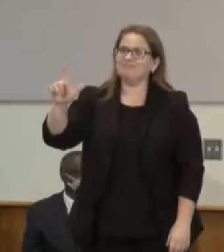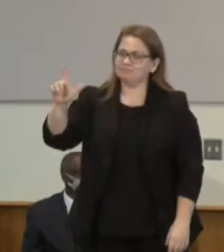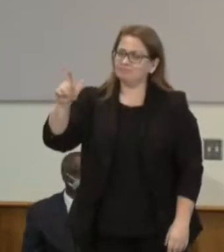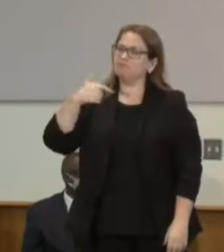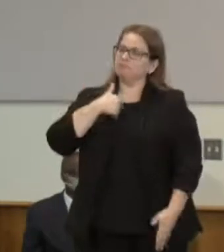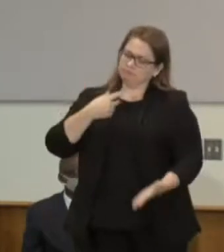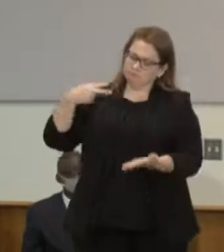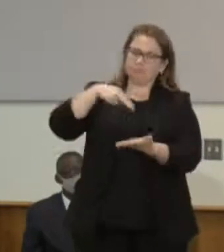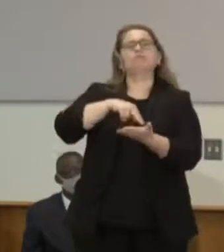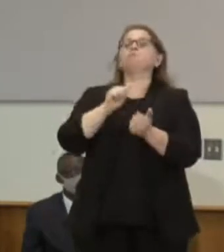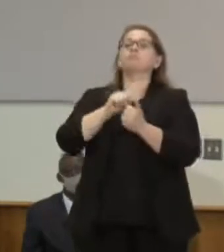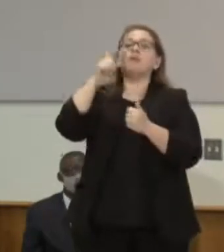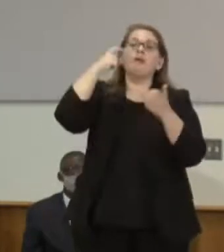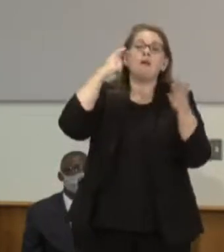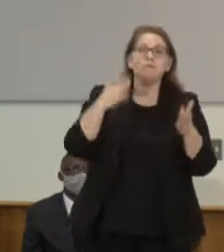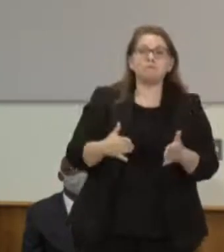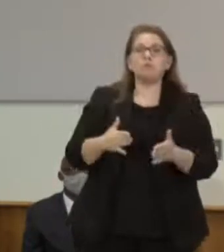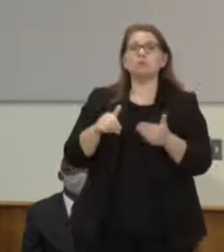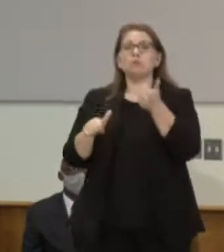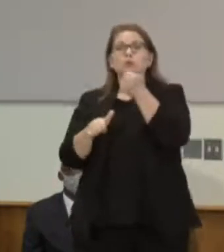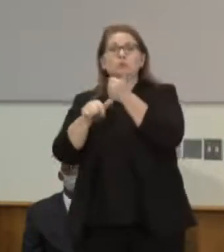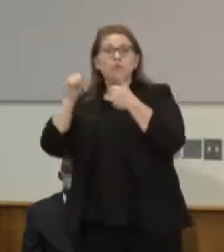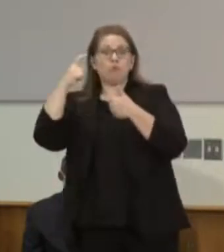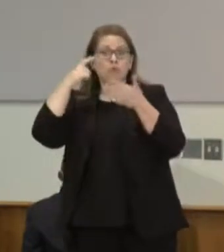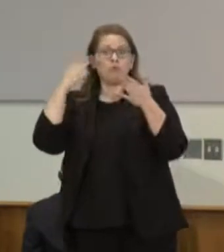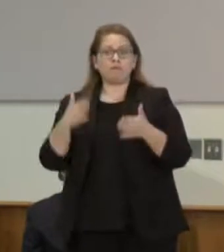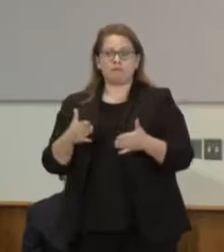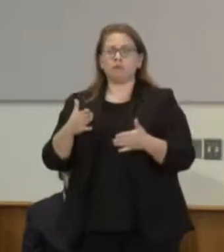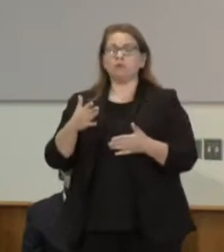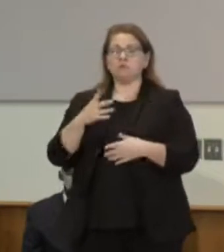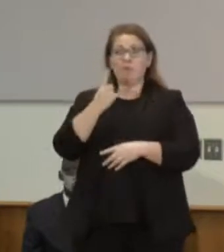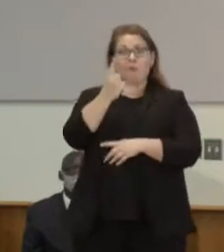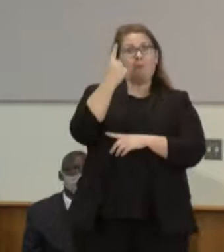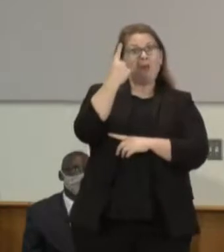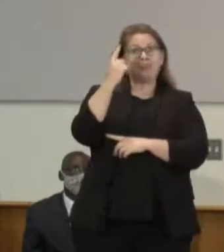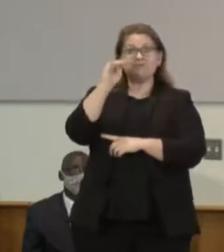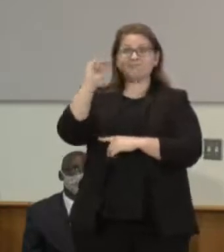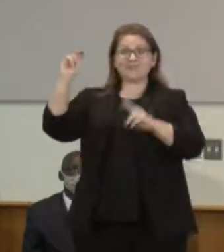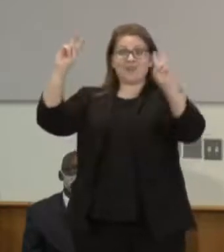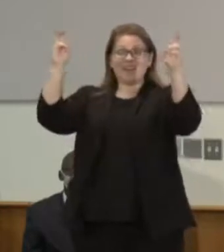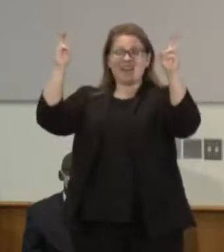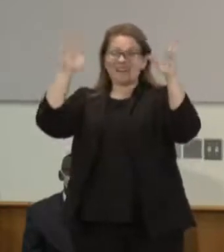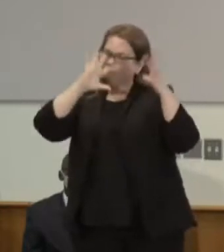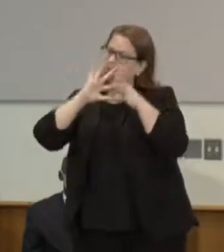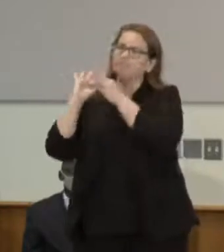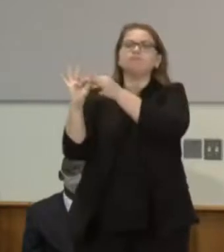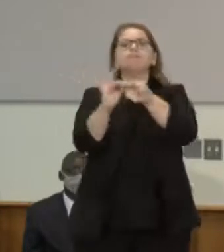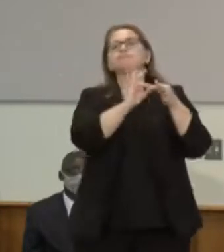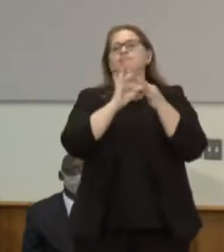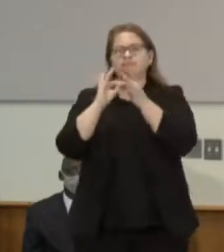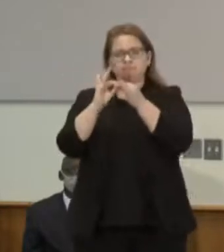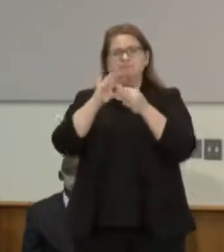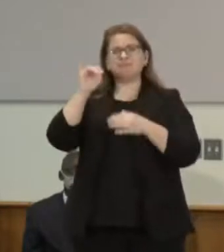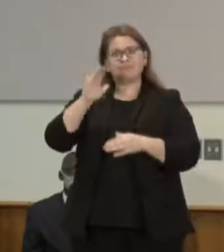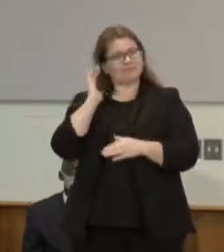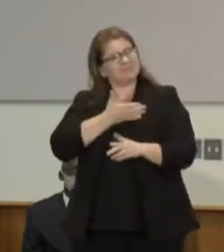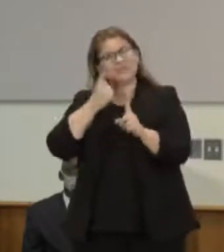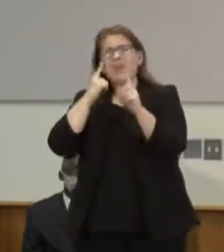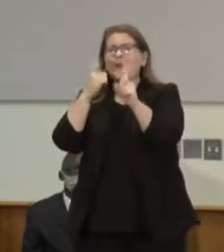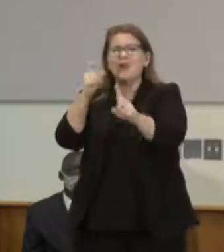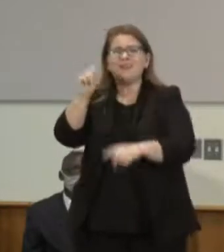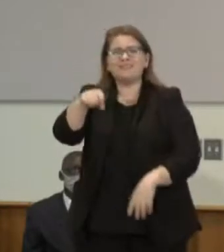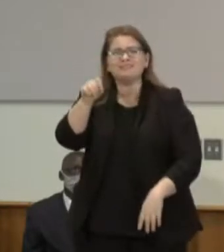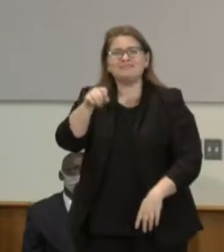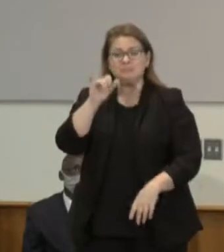that they're looking to make us a one Minnesota. This makes us a little bit closer to that one Minnesota that we all